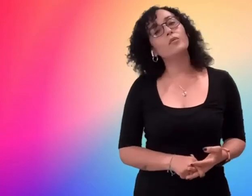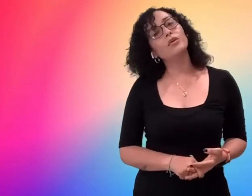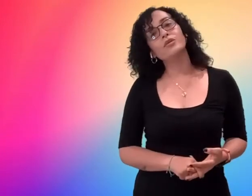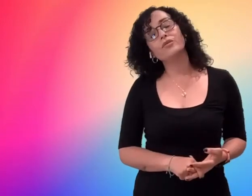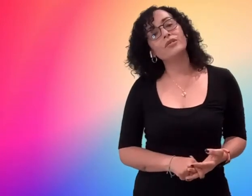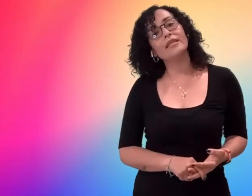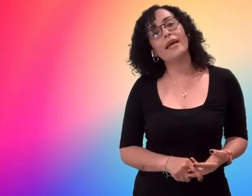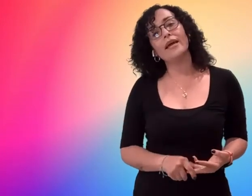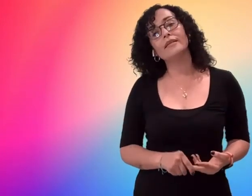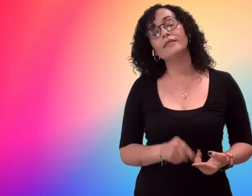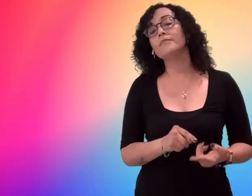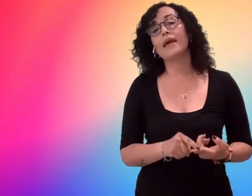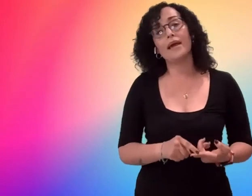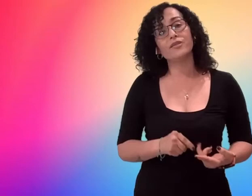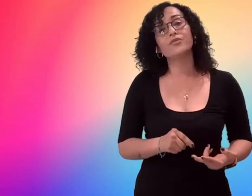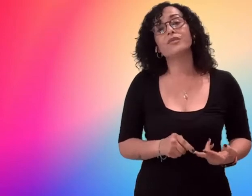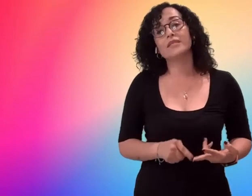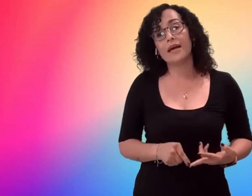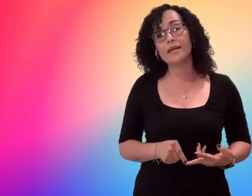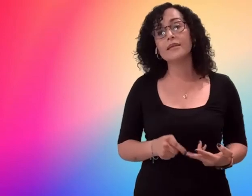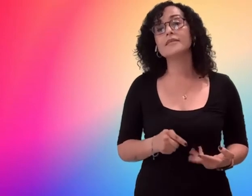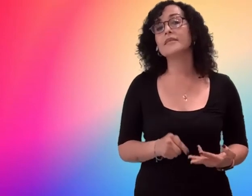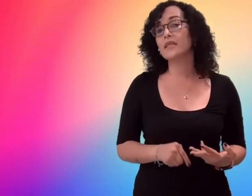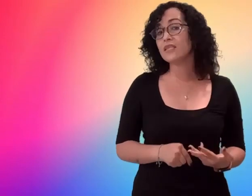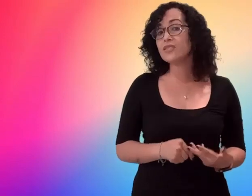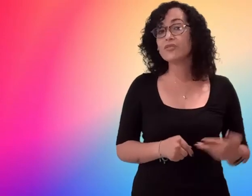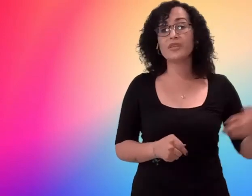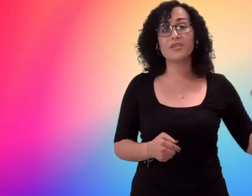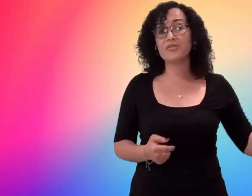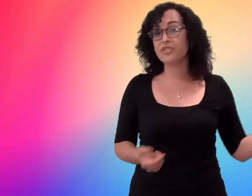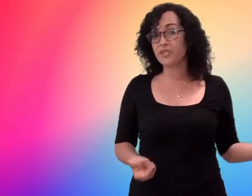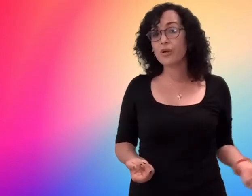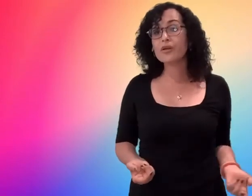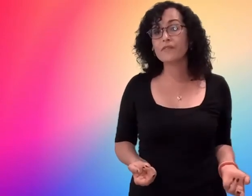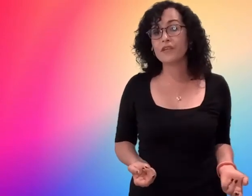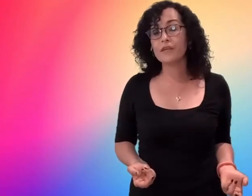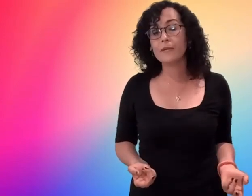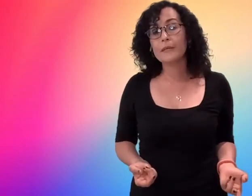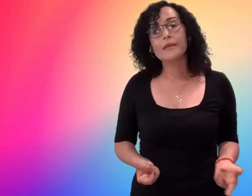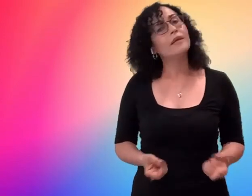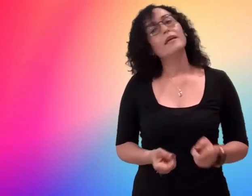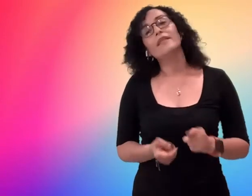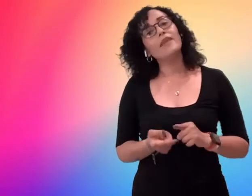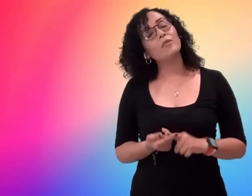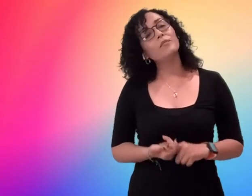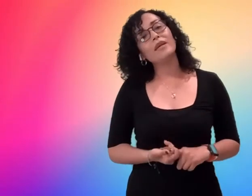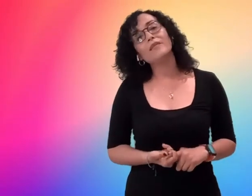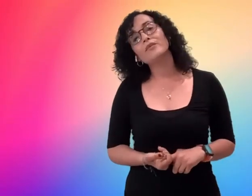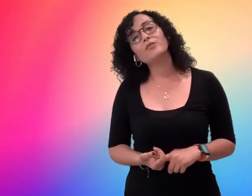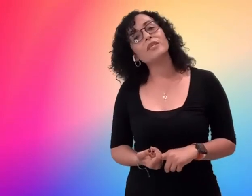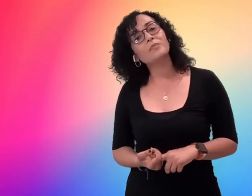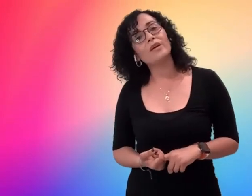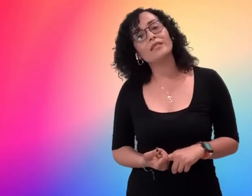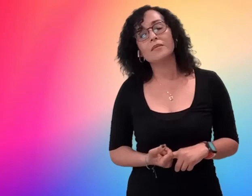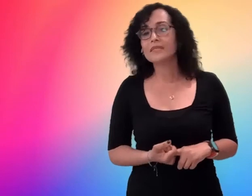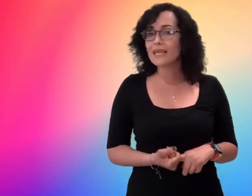won't understand maths or science history or geography they won't be able to express themselves